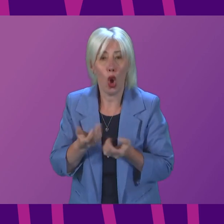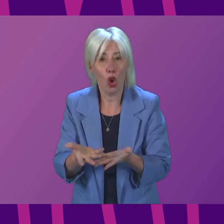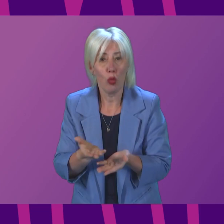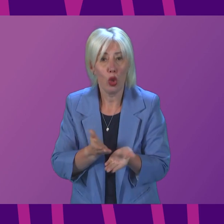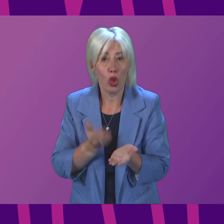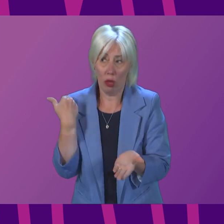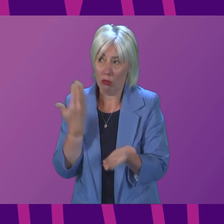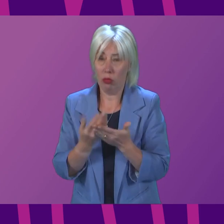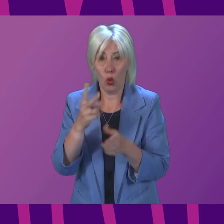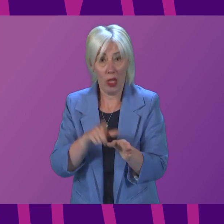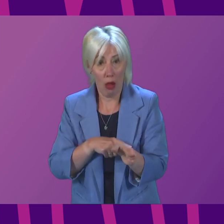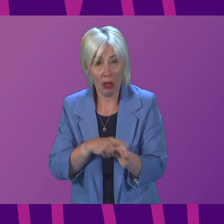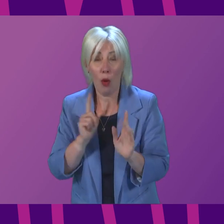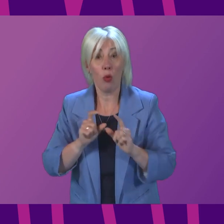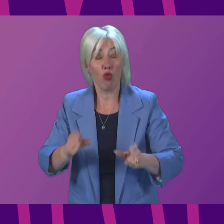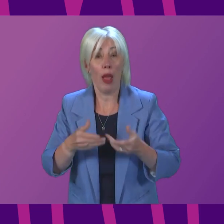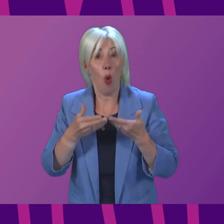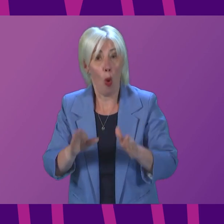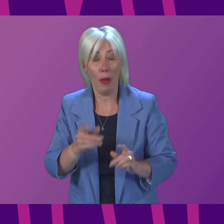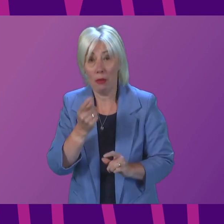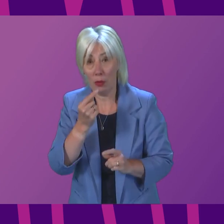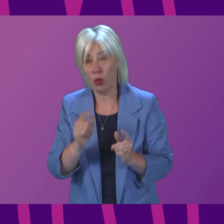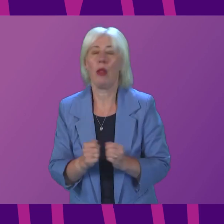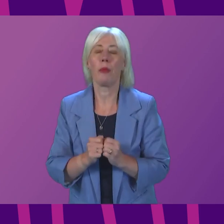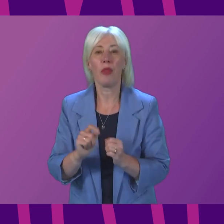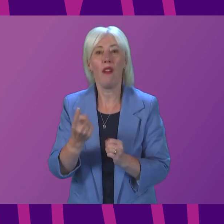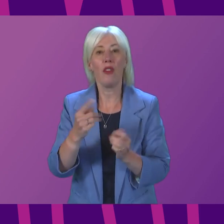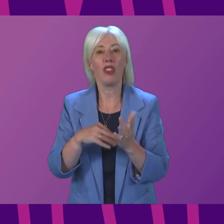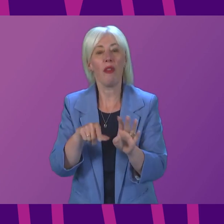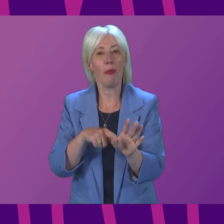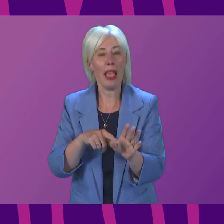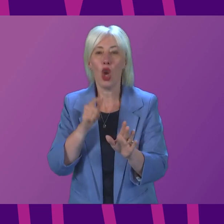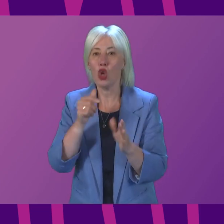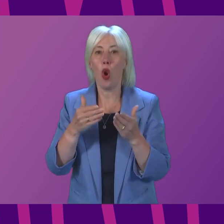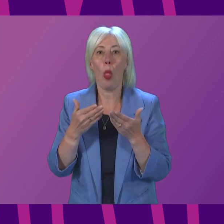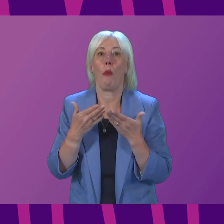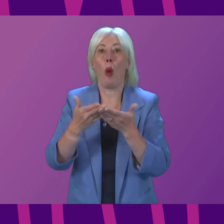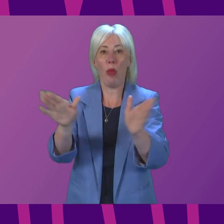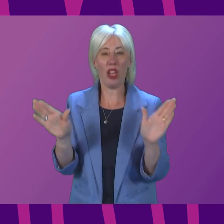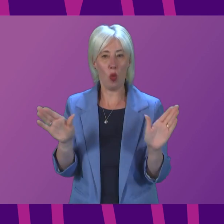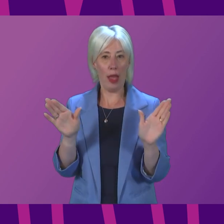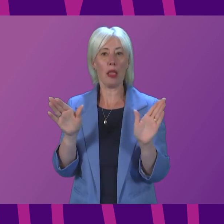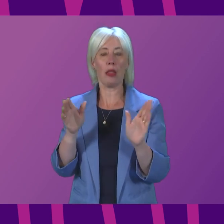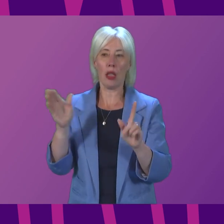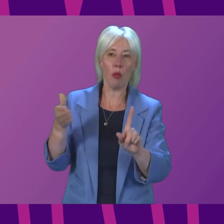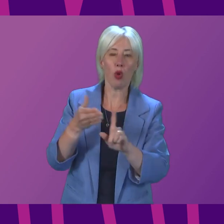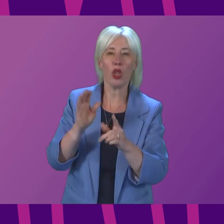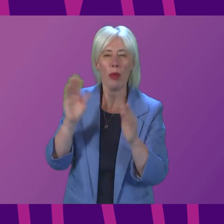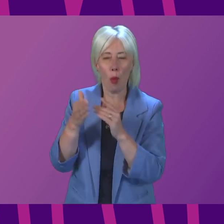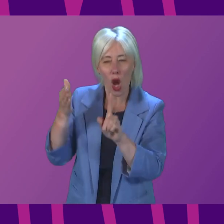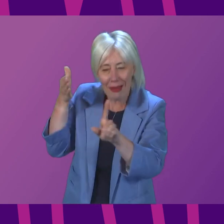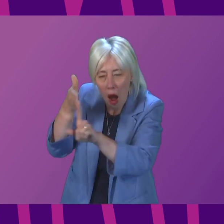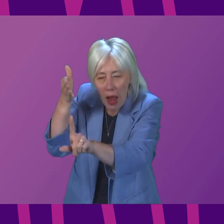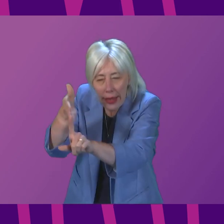the past two years. From the 1st of May, in place of population-wide approach, we will use testing on a targeted